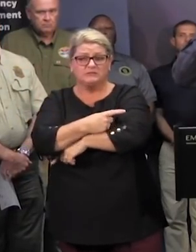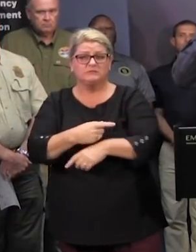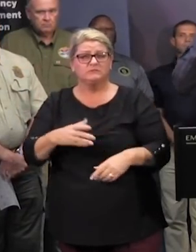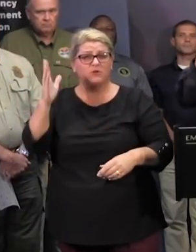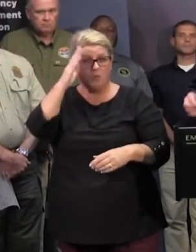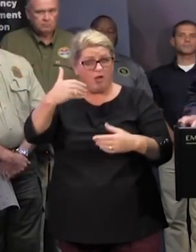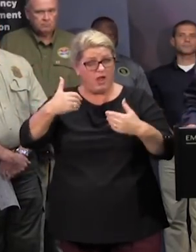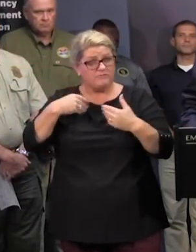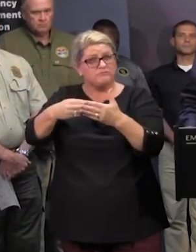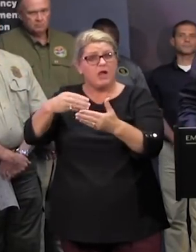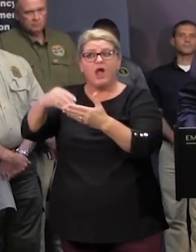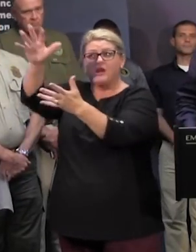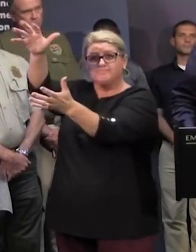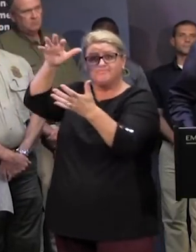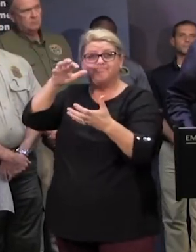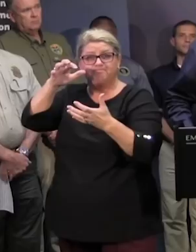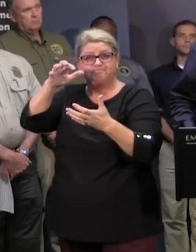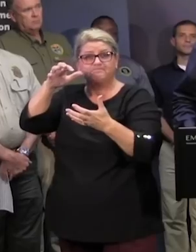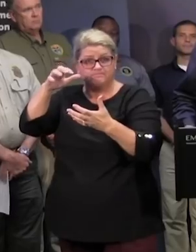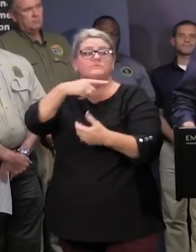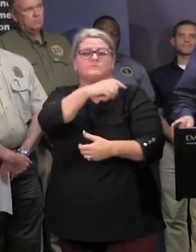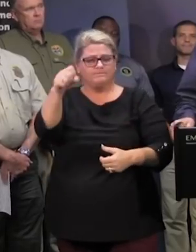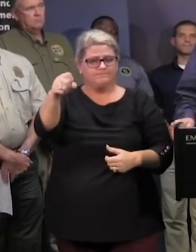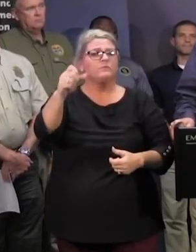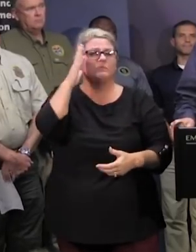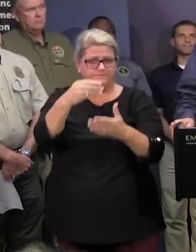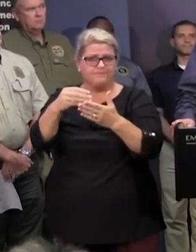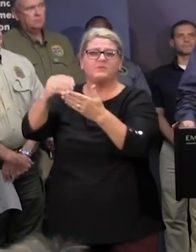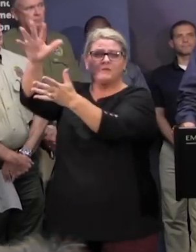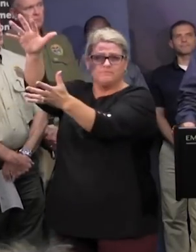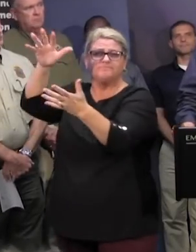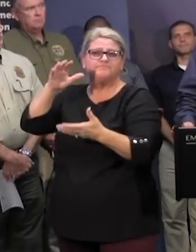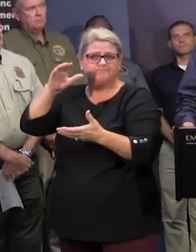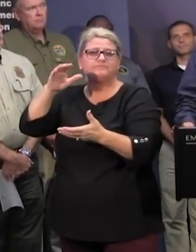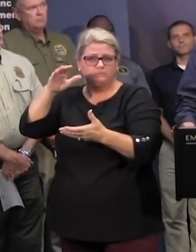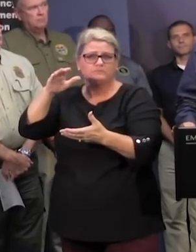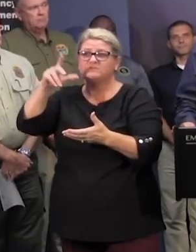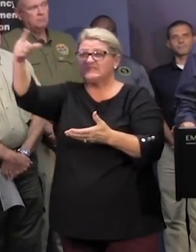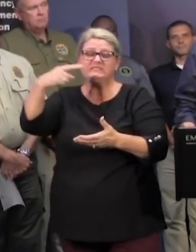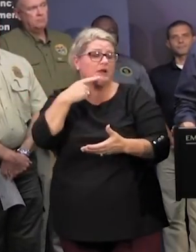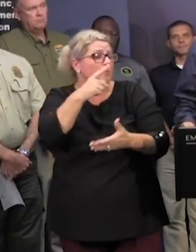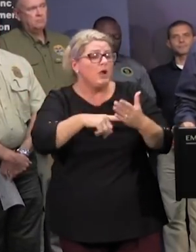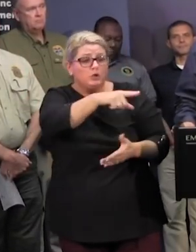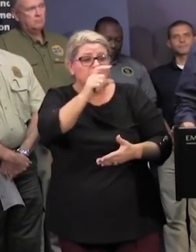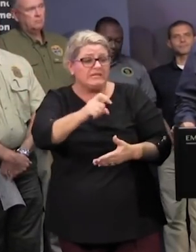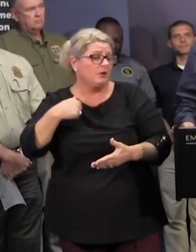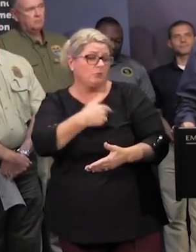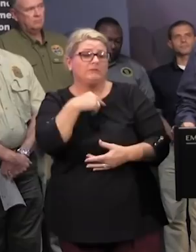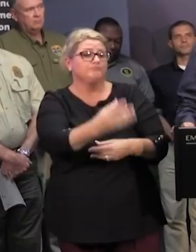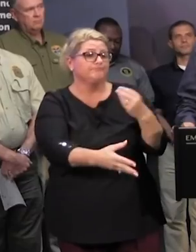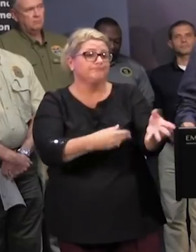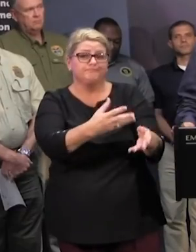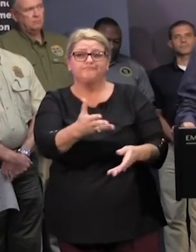disaster funds available or yes ma we have they have he has said they would do whatever it takes to see that